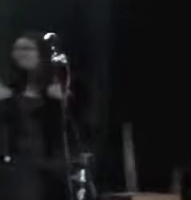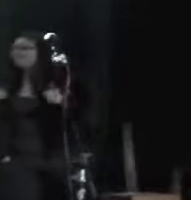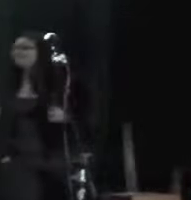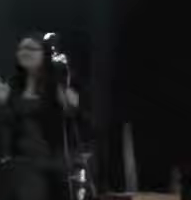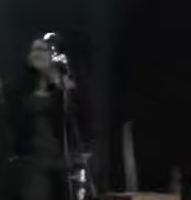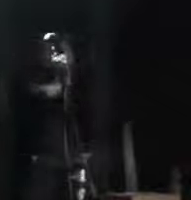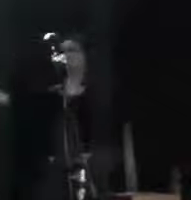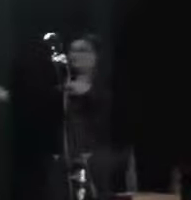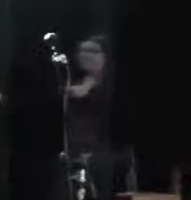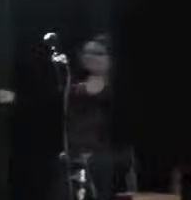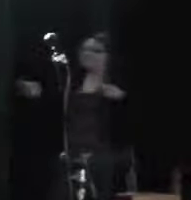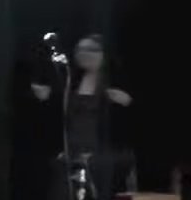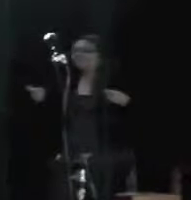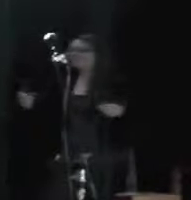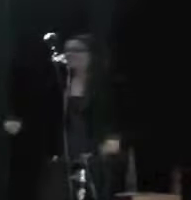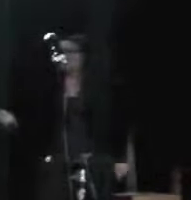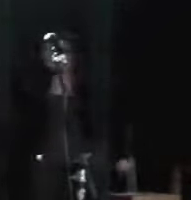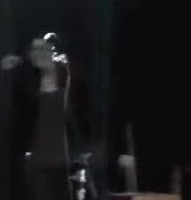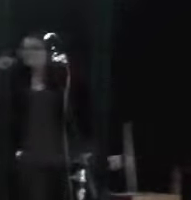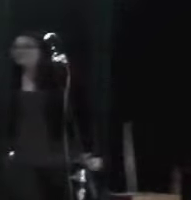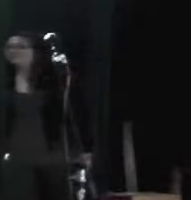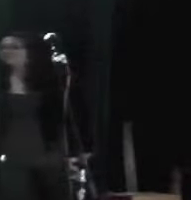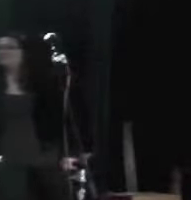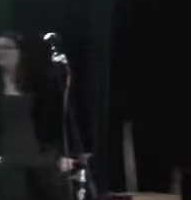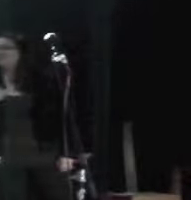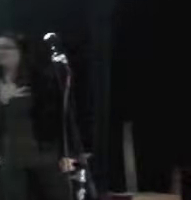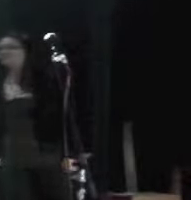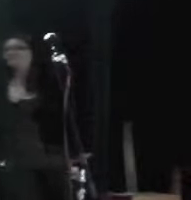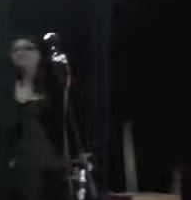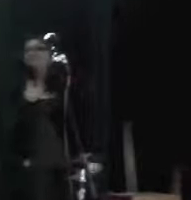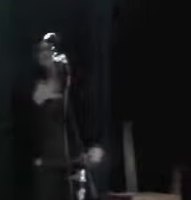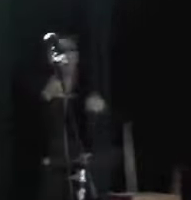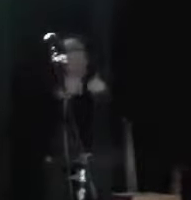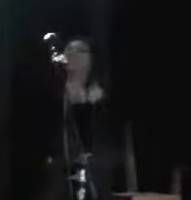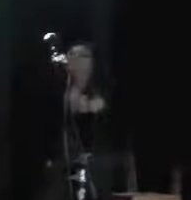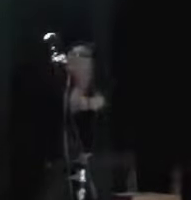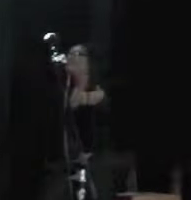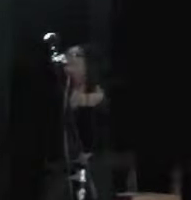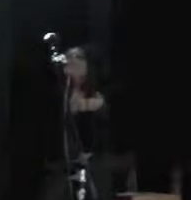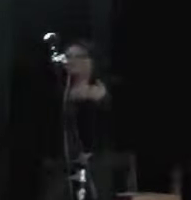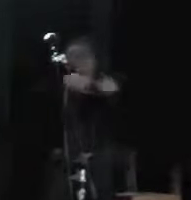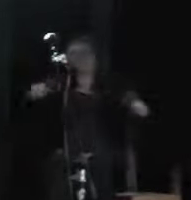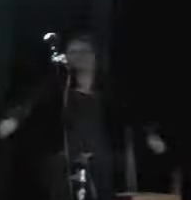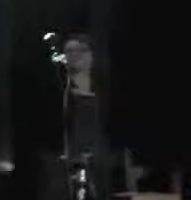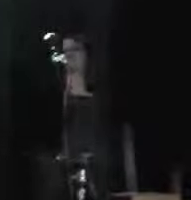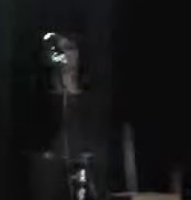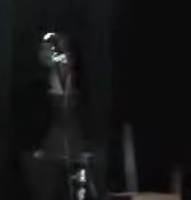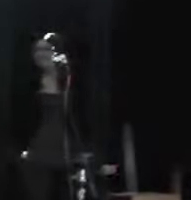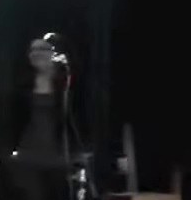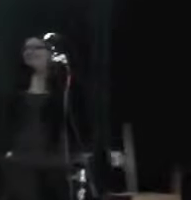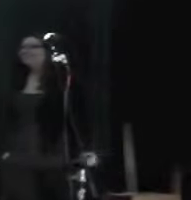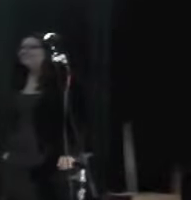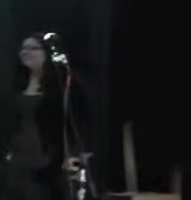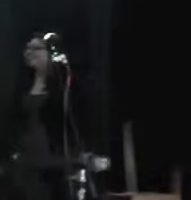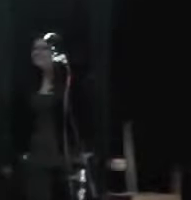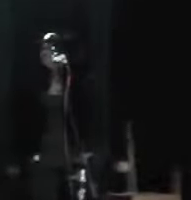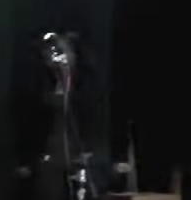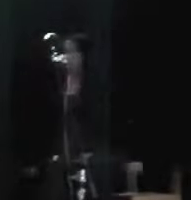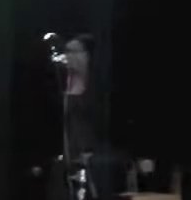way, I'll be there when you know, just sit for me Oh baby My love is